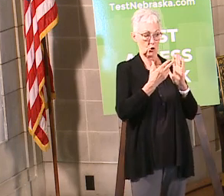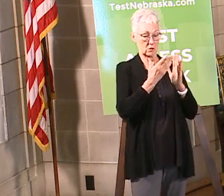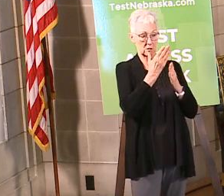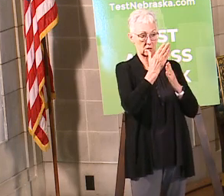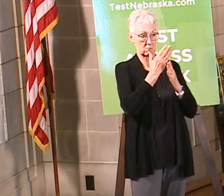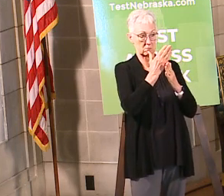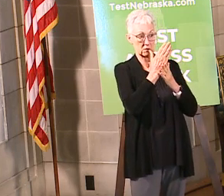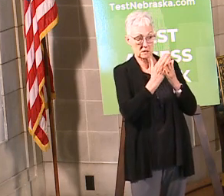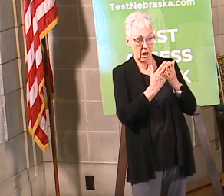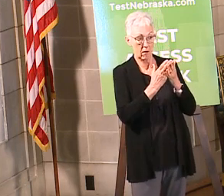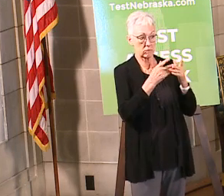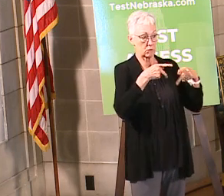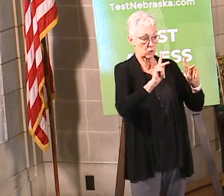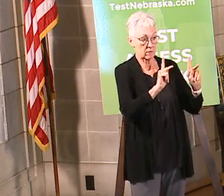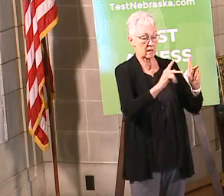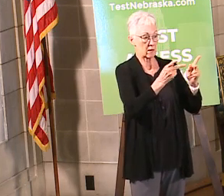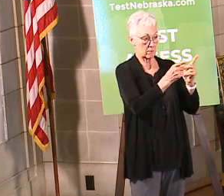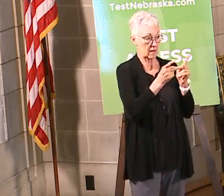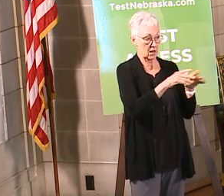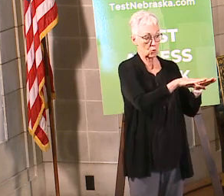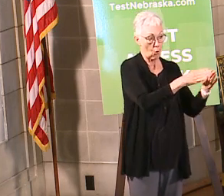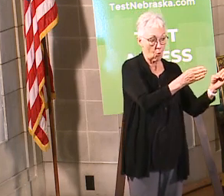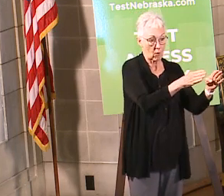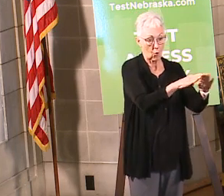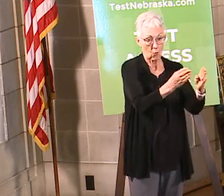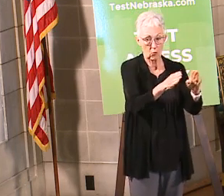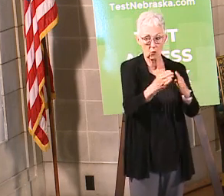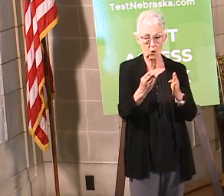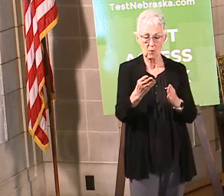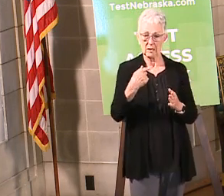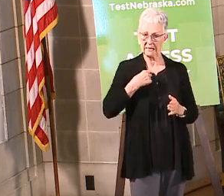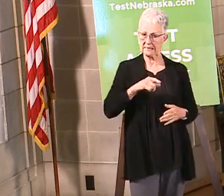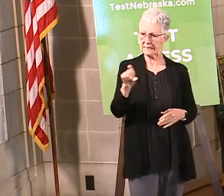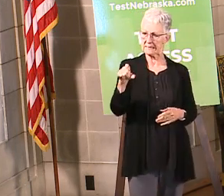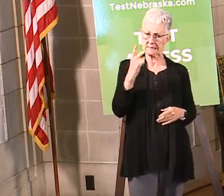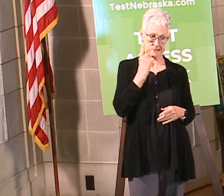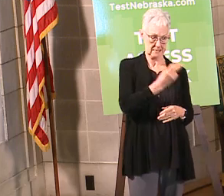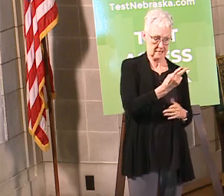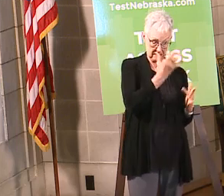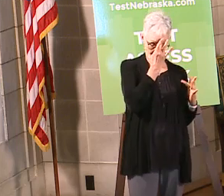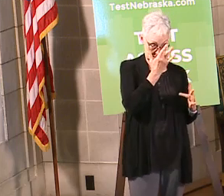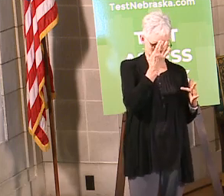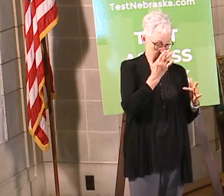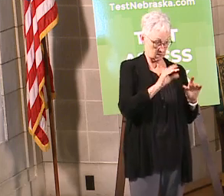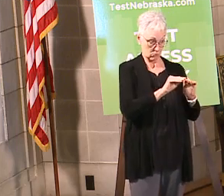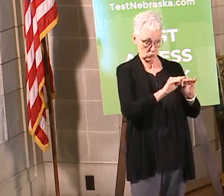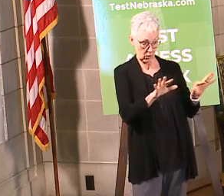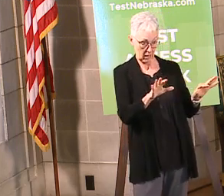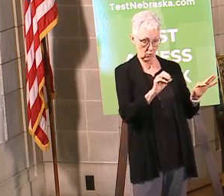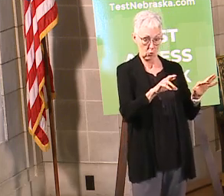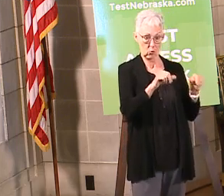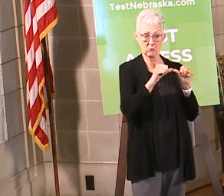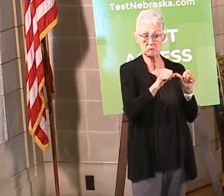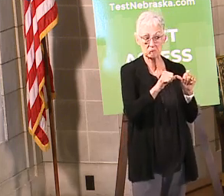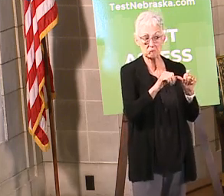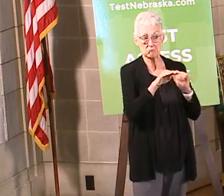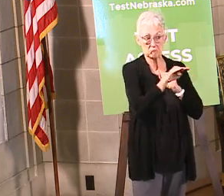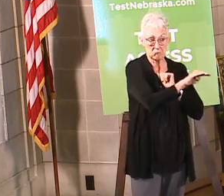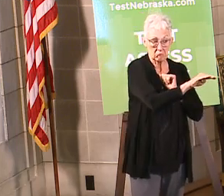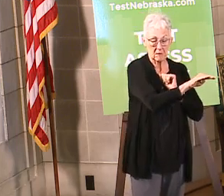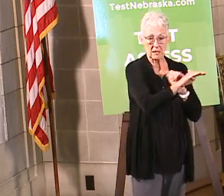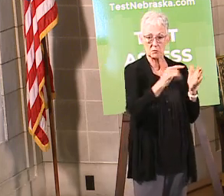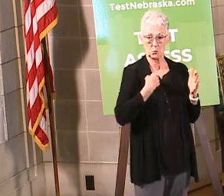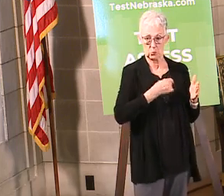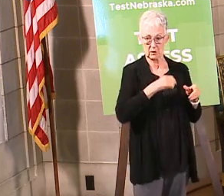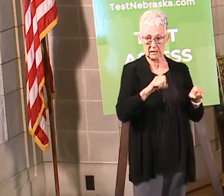go for us with regard to hospital capacity. And then we'll make some decisions with regard to June, and then we'll, in June we'll make decisions with regard